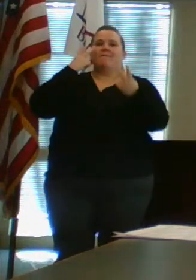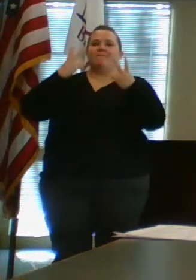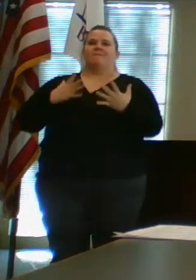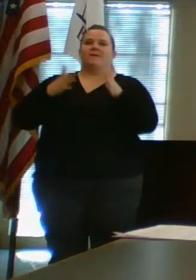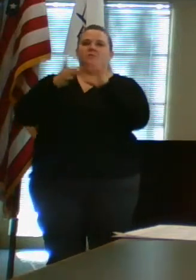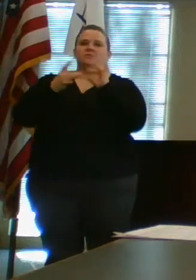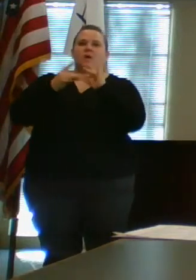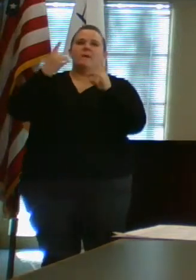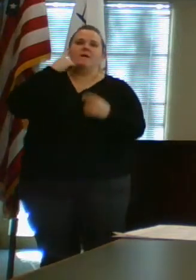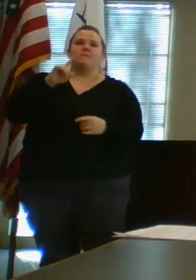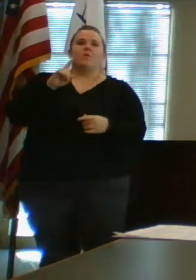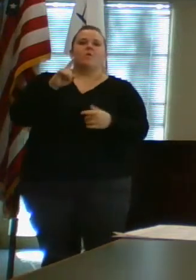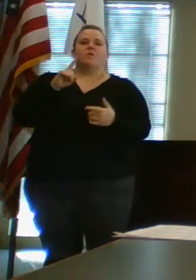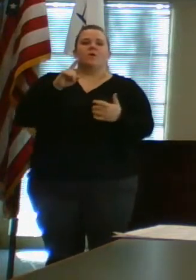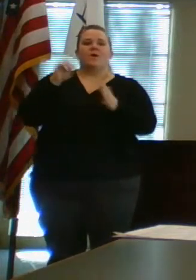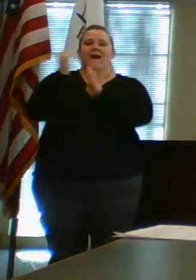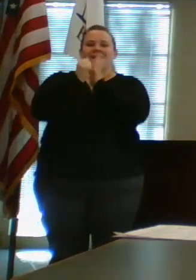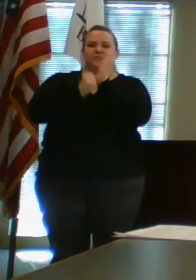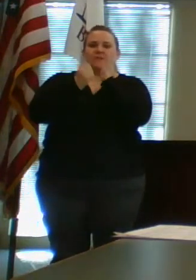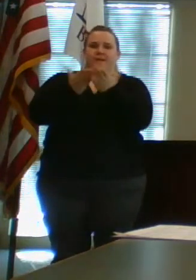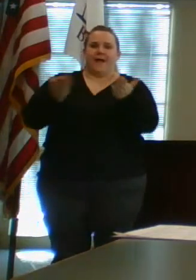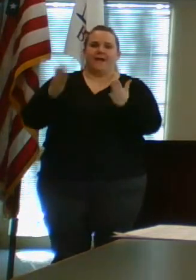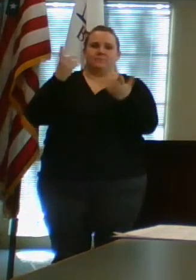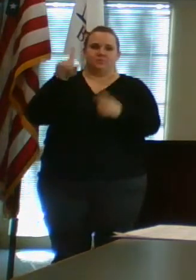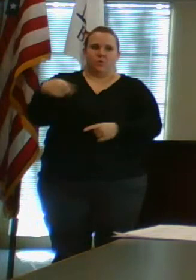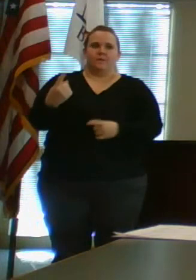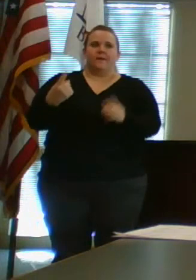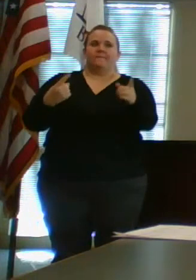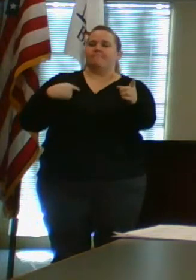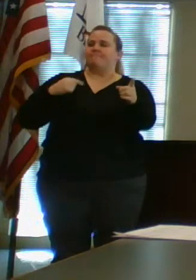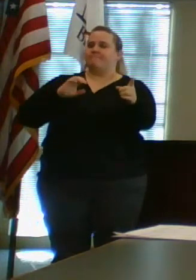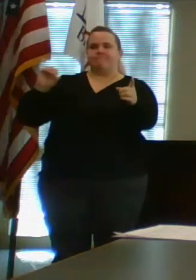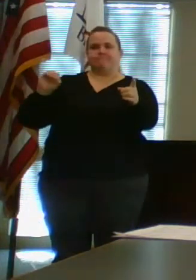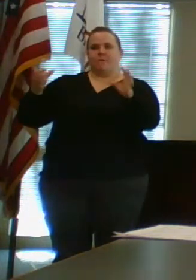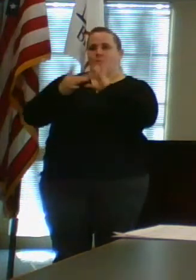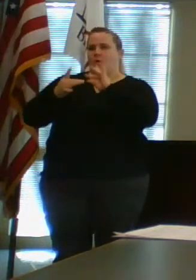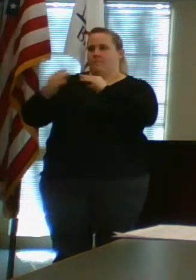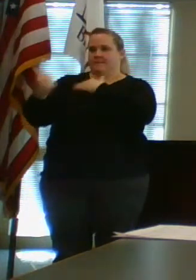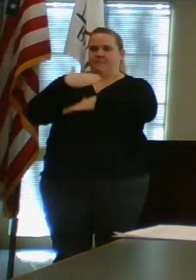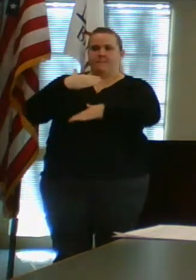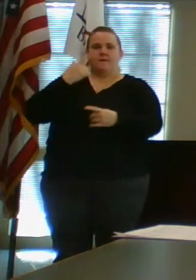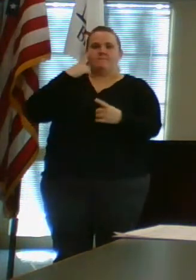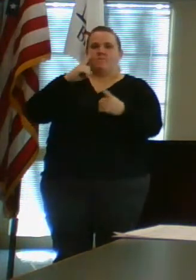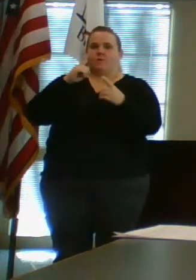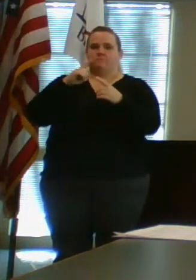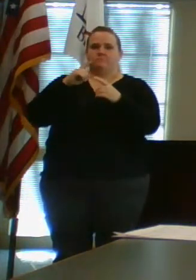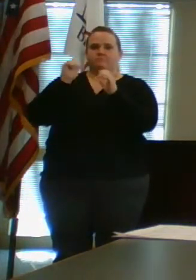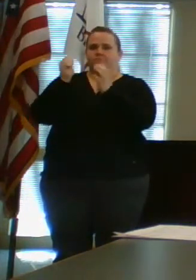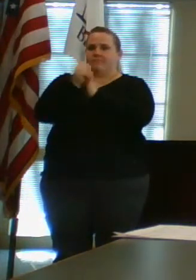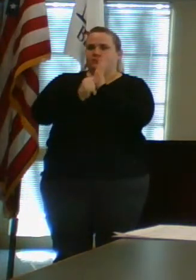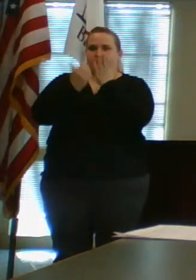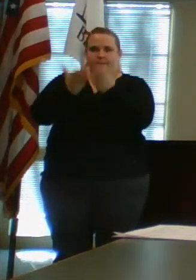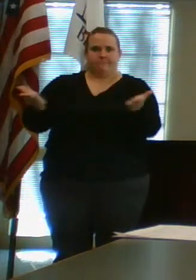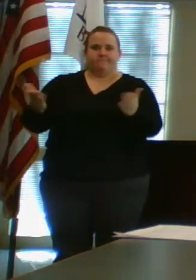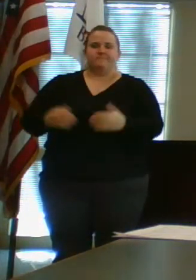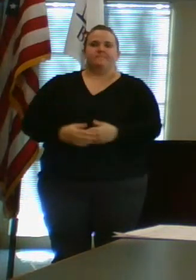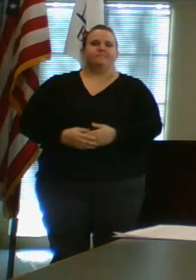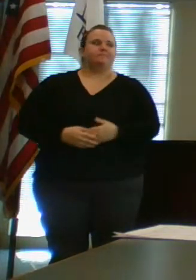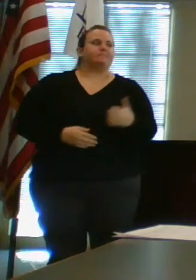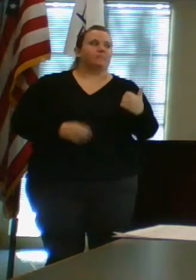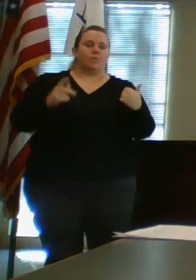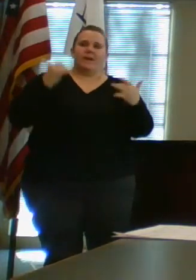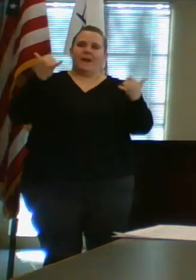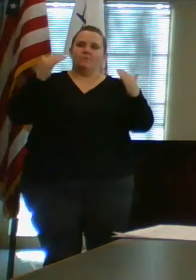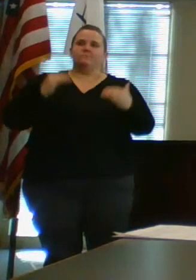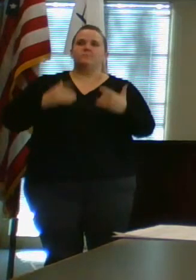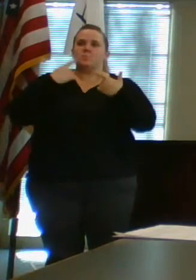on agenda items. And there were no comments submitted on agenda items. We'll move